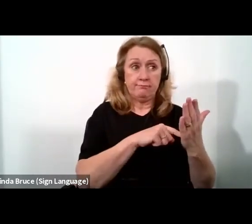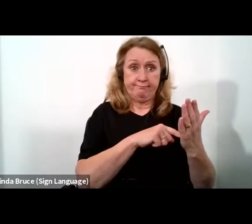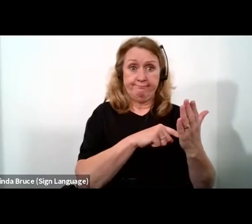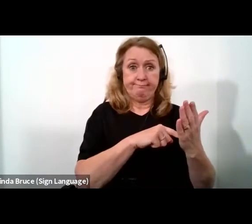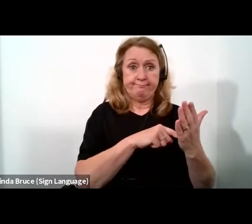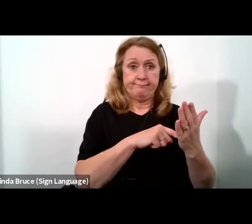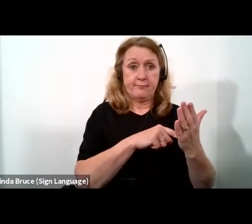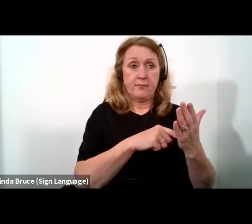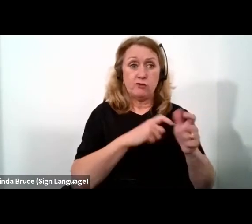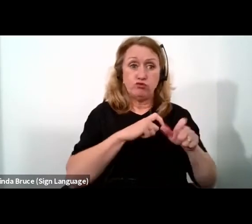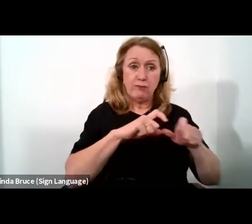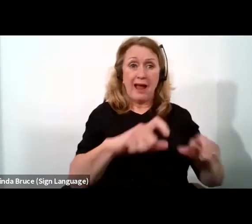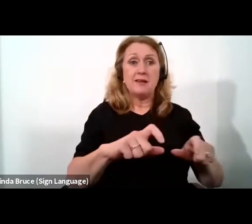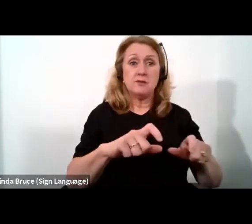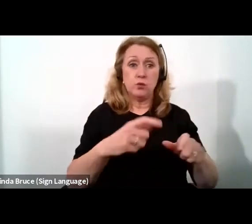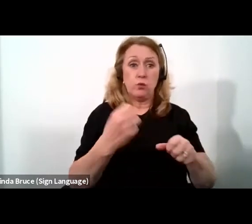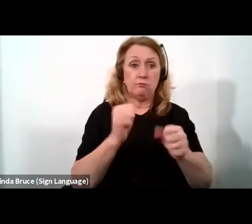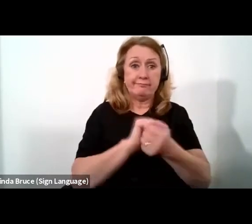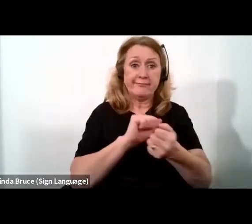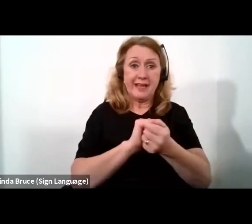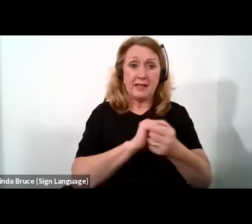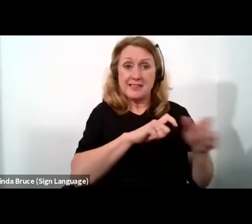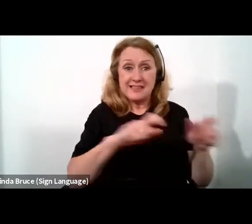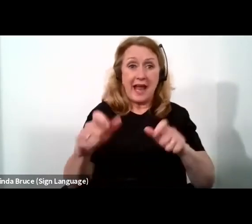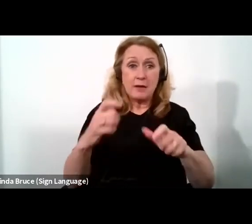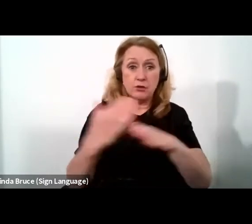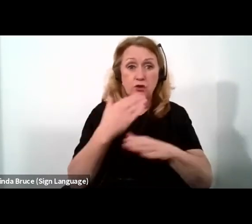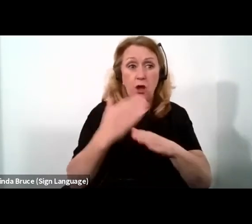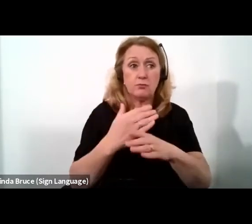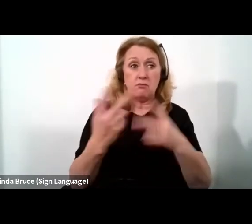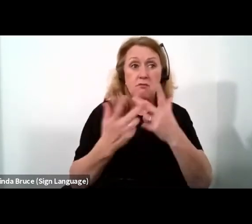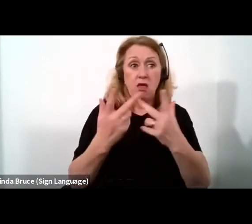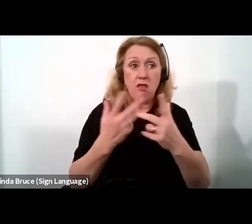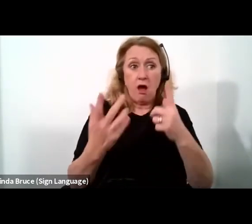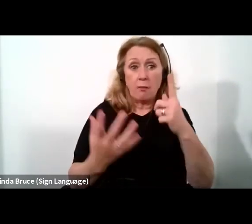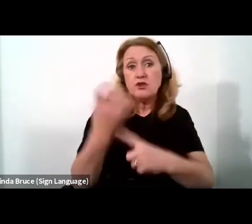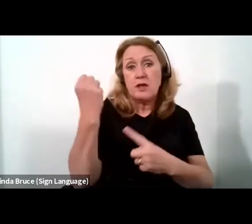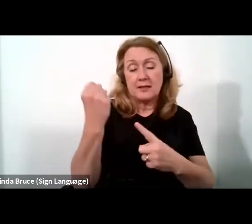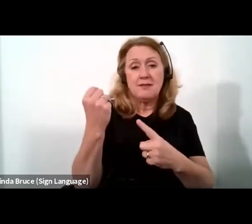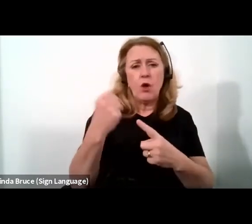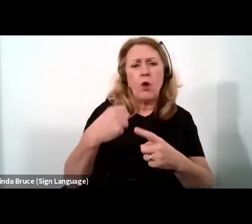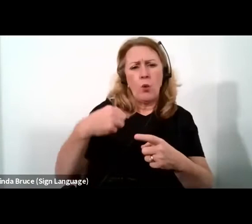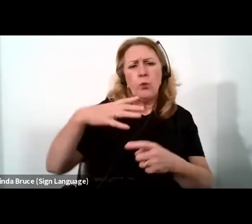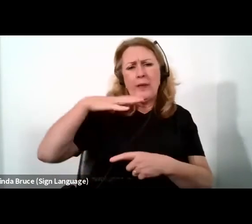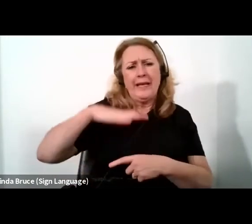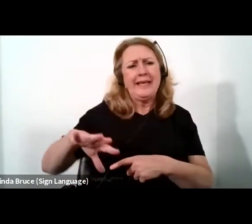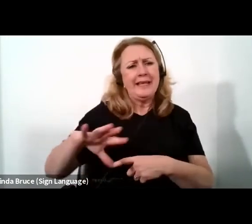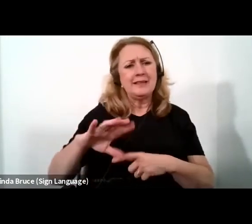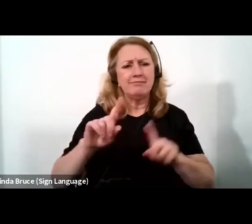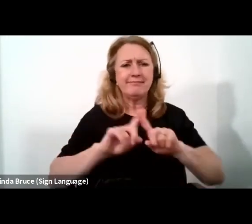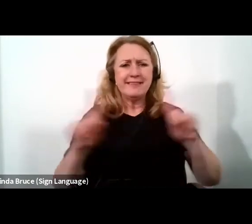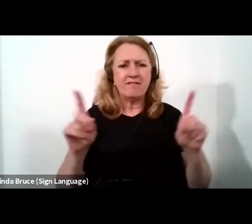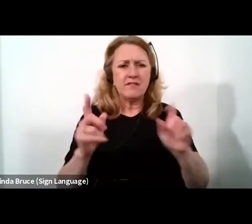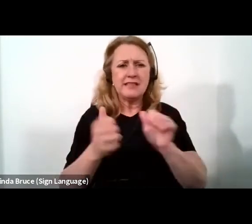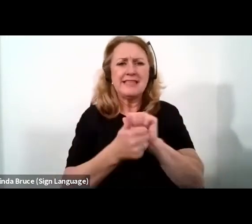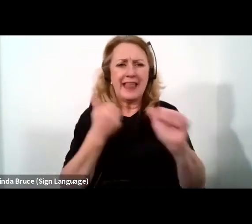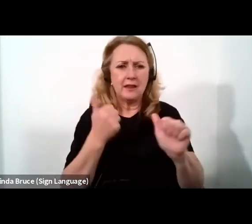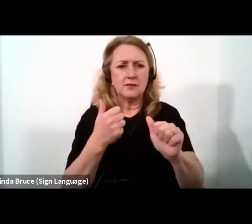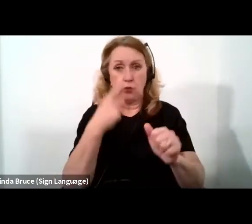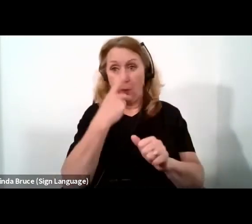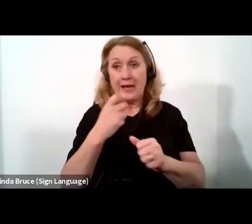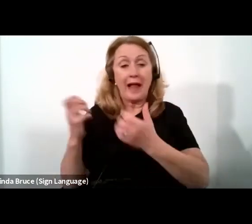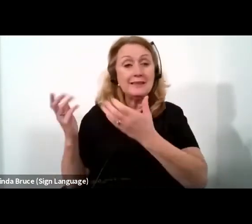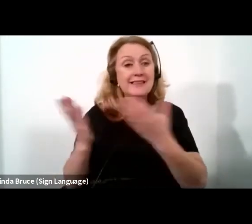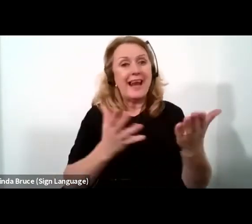sustainable growth and jobs, among other objectives, will need a different set of skills to fully deliver